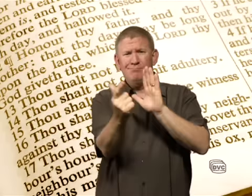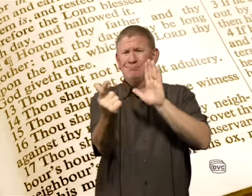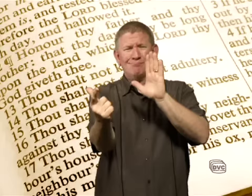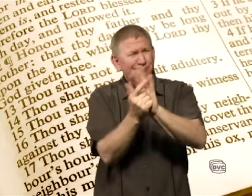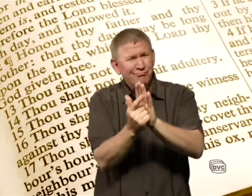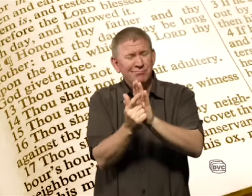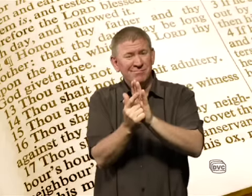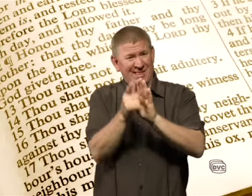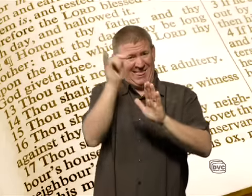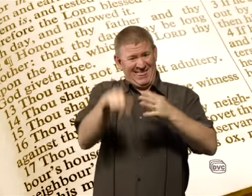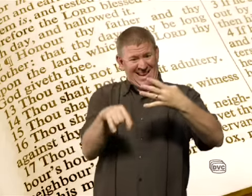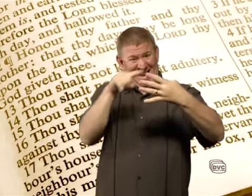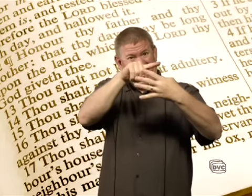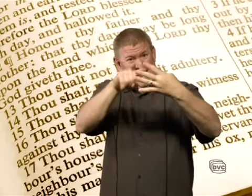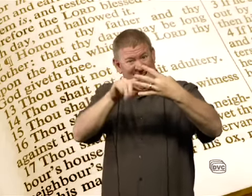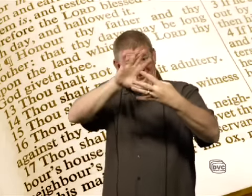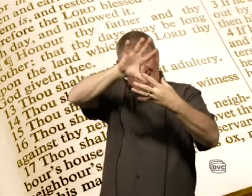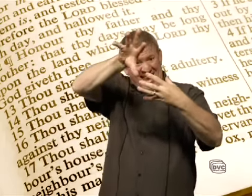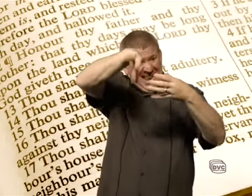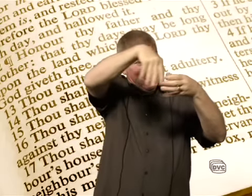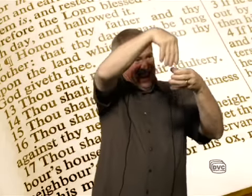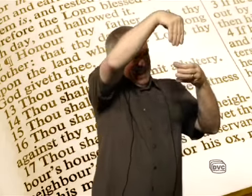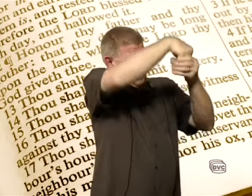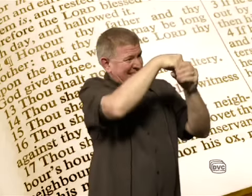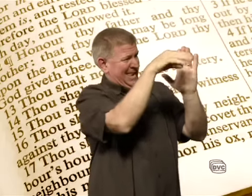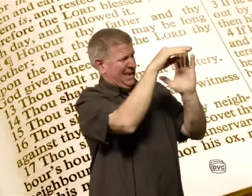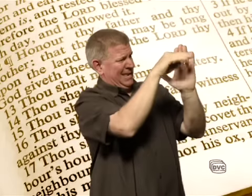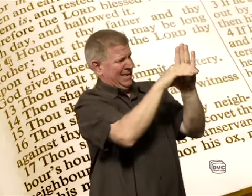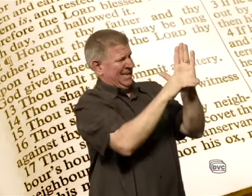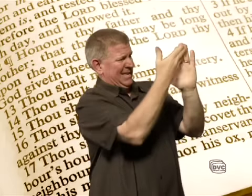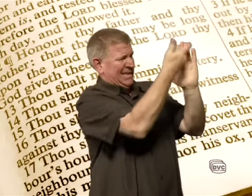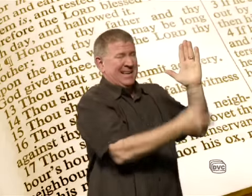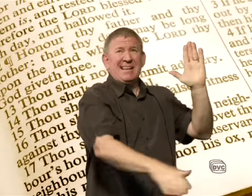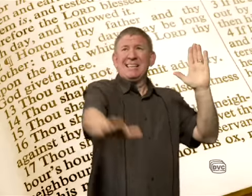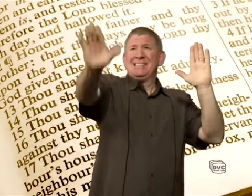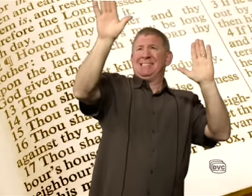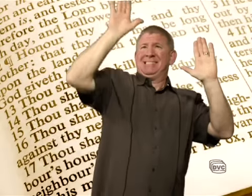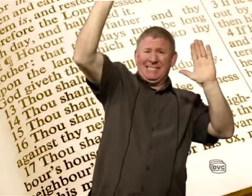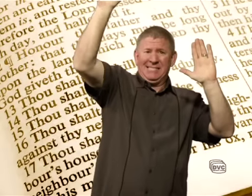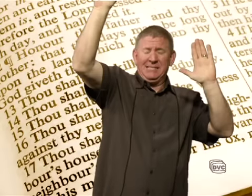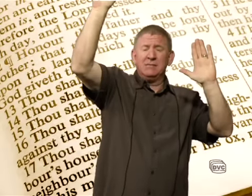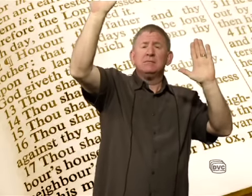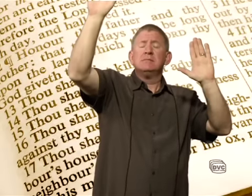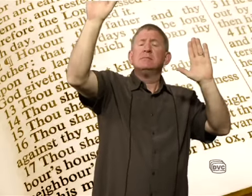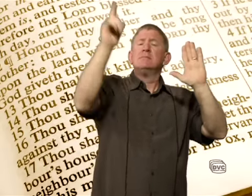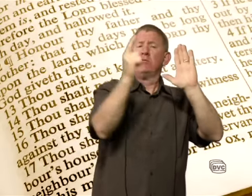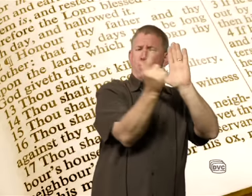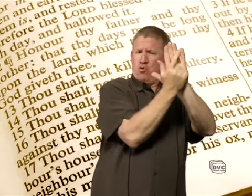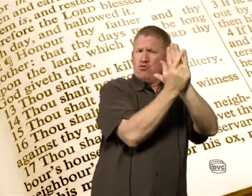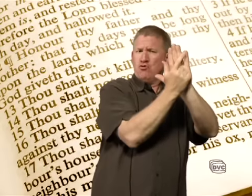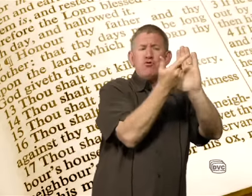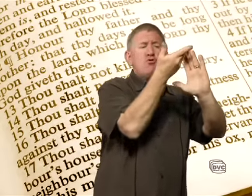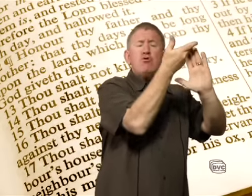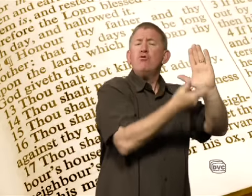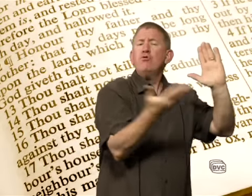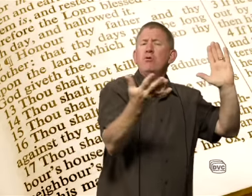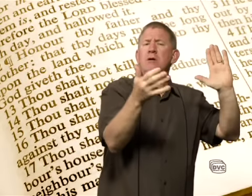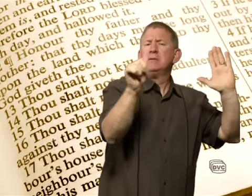All four of those laws are part of God's laws, and we call those what? The Ten